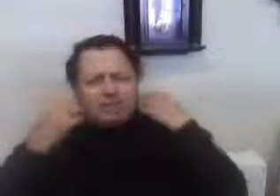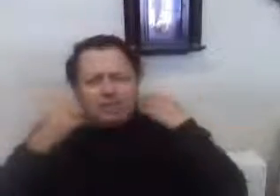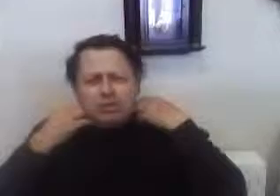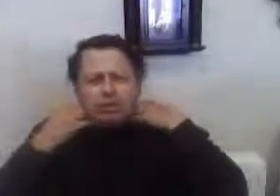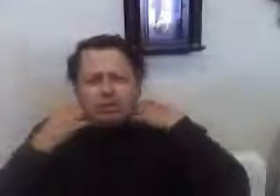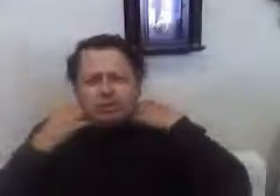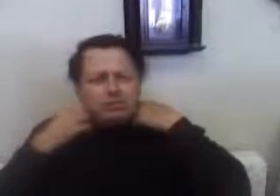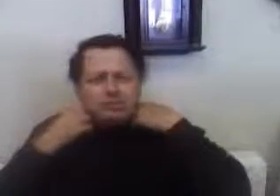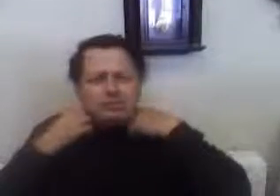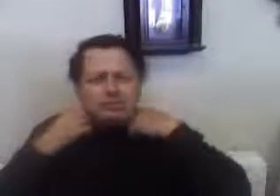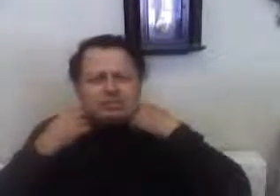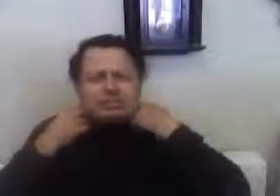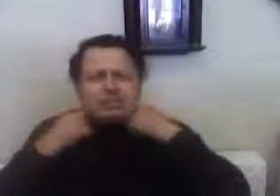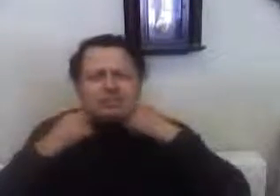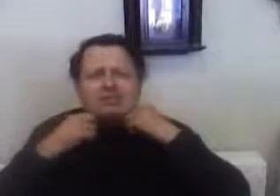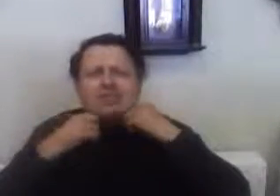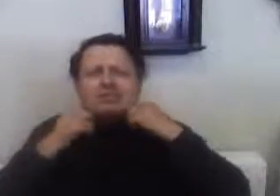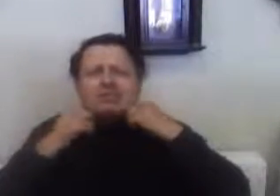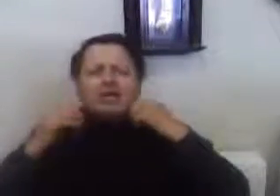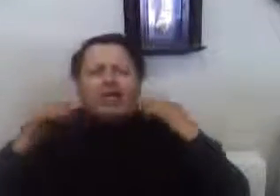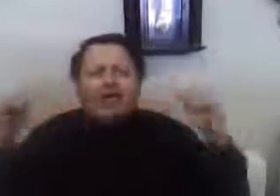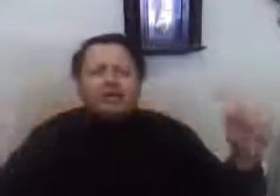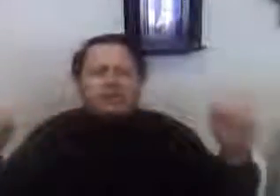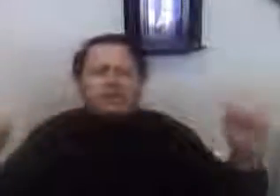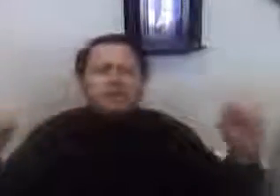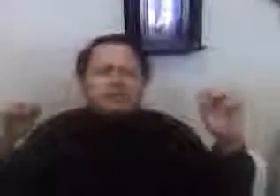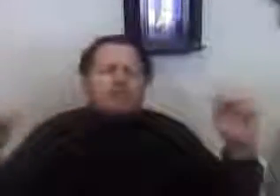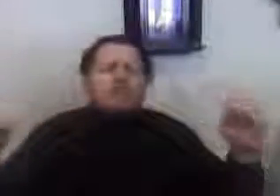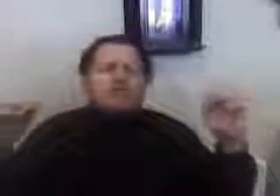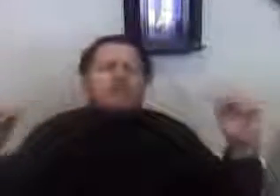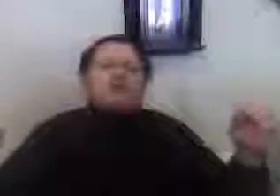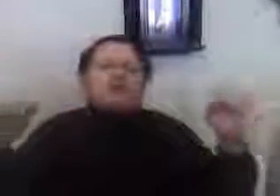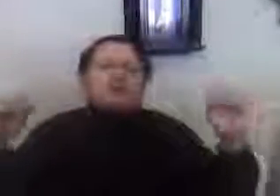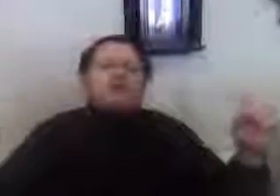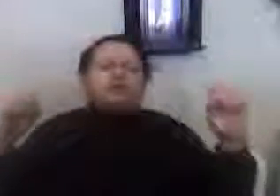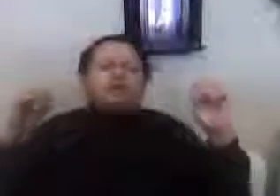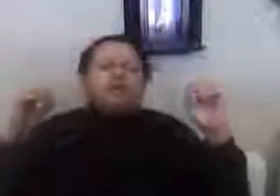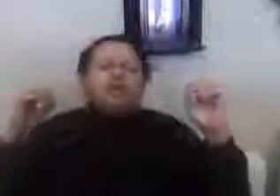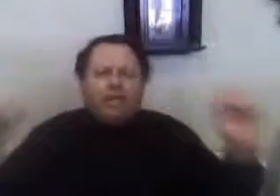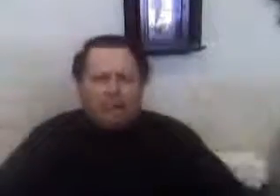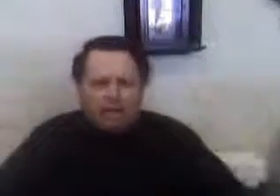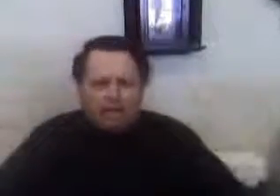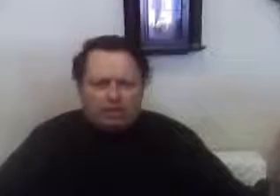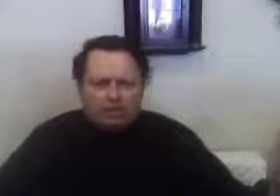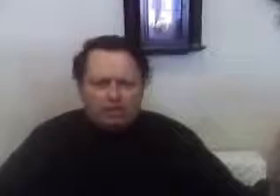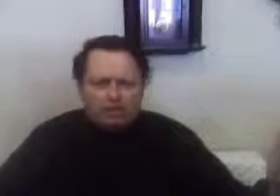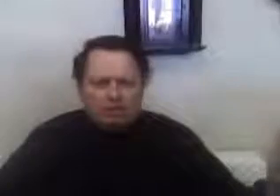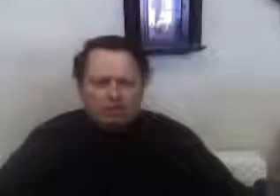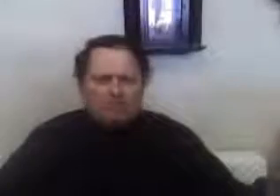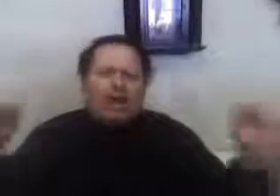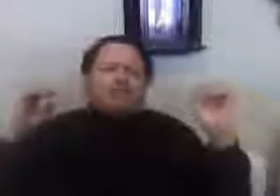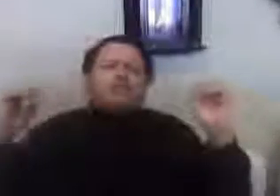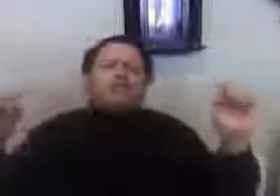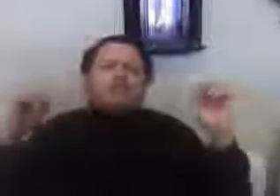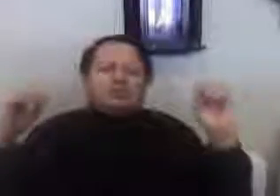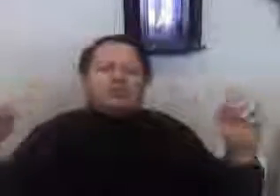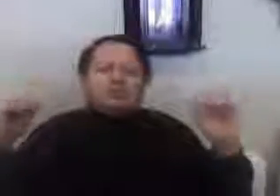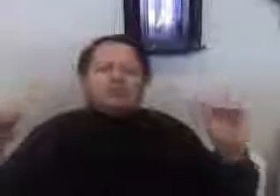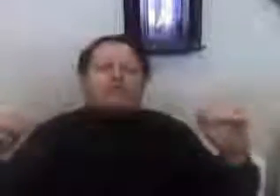with unions, I don't disagree with the need. I don't disagree